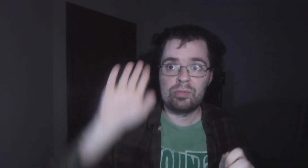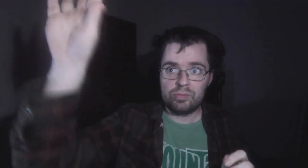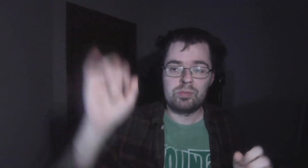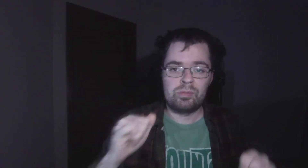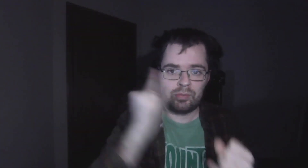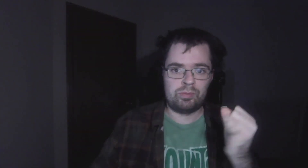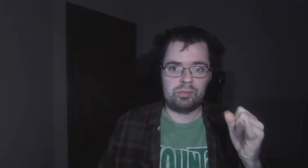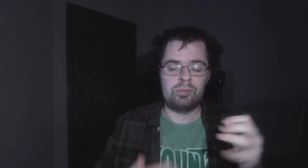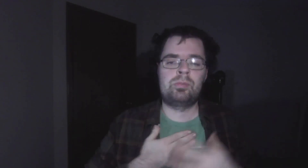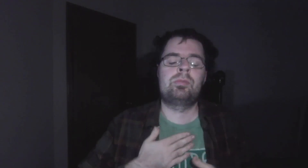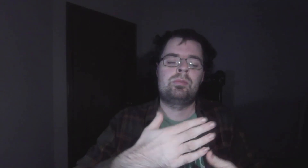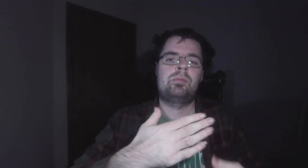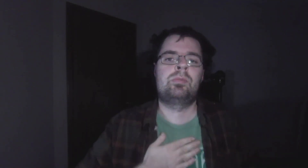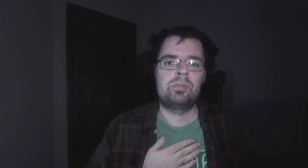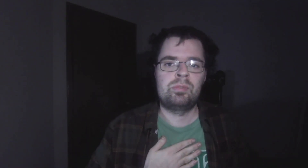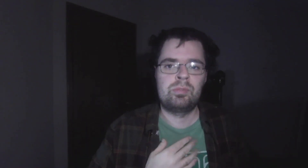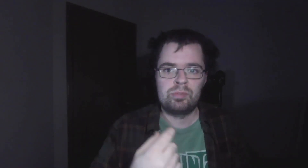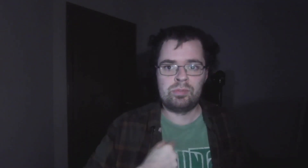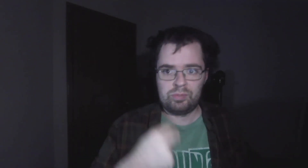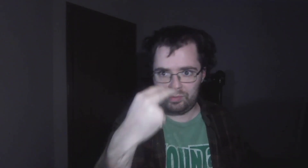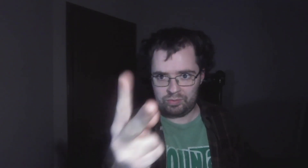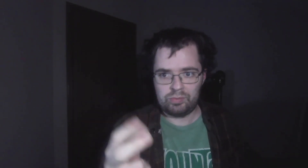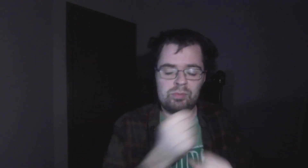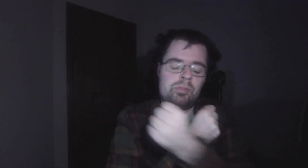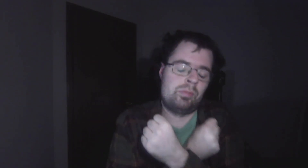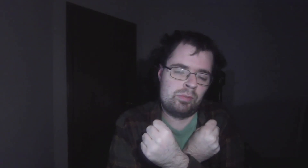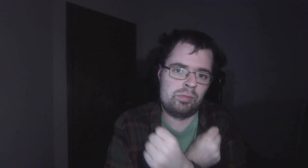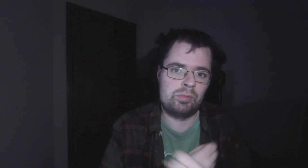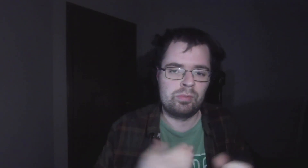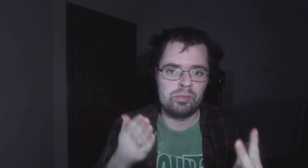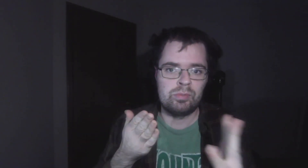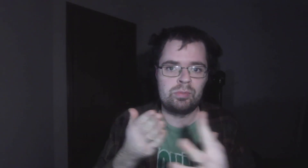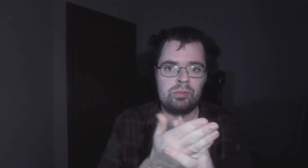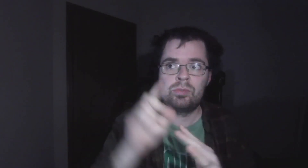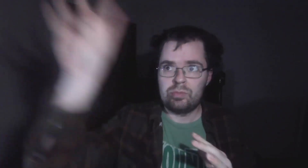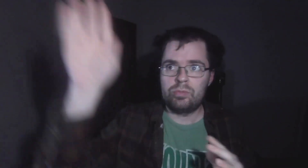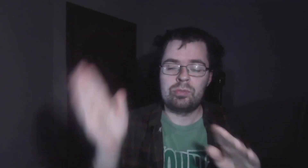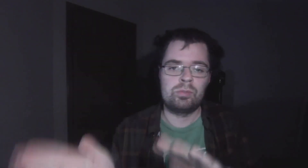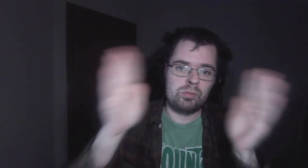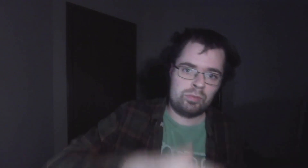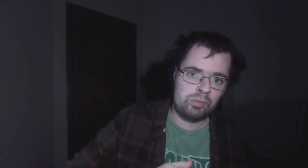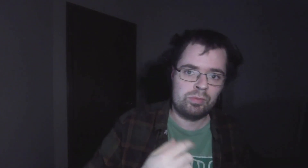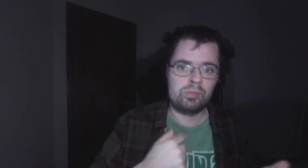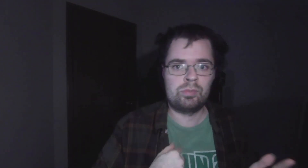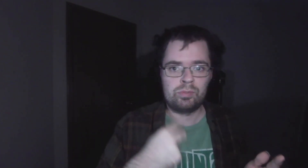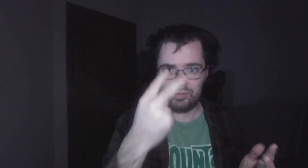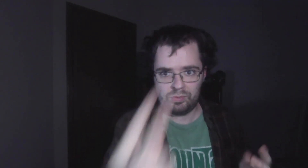With your last breath, I see love, through your death I